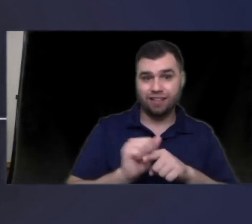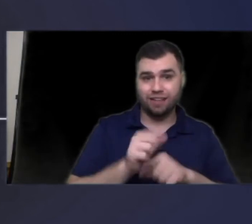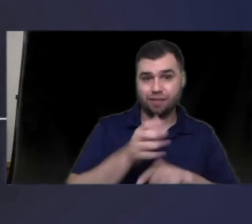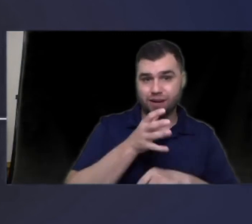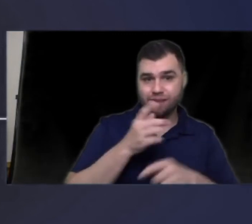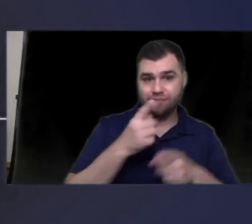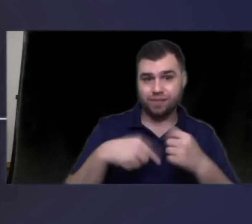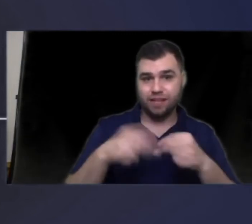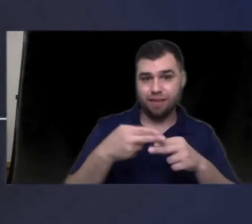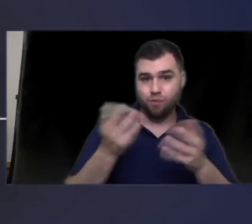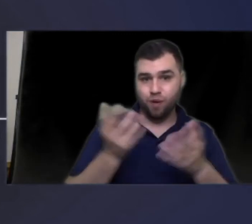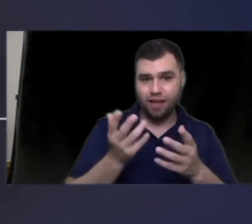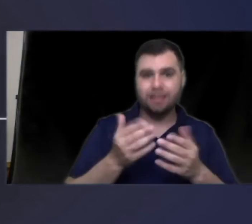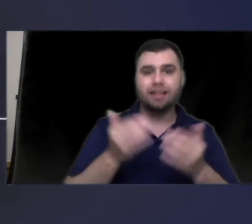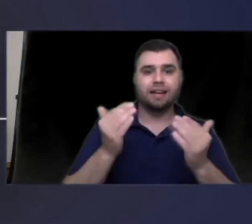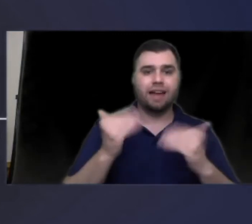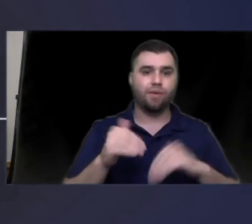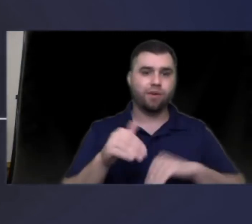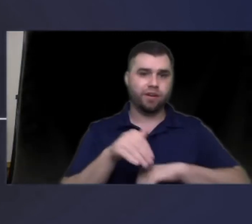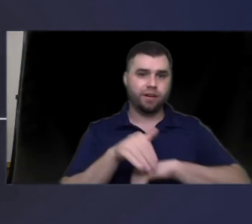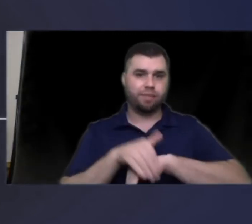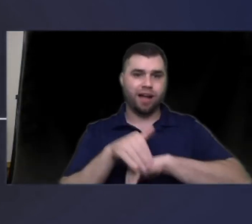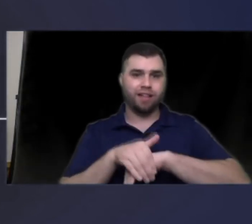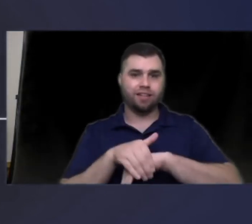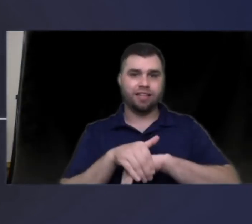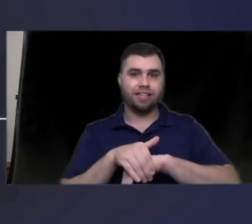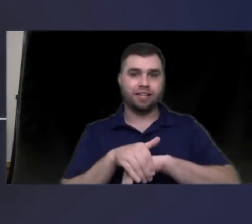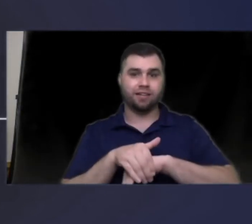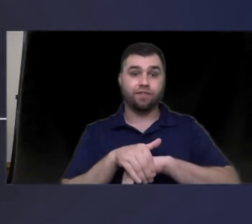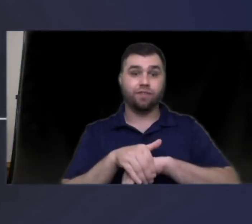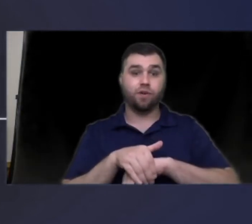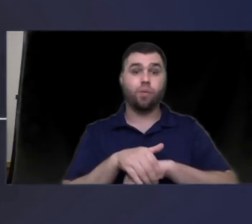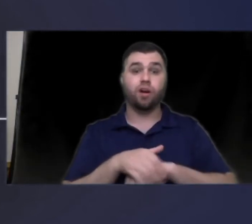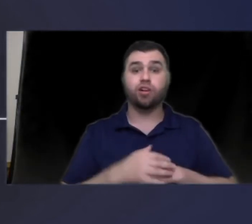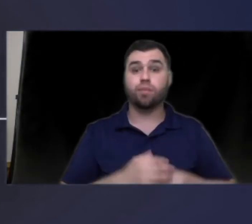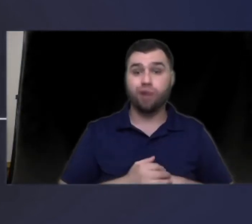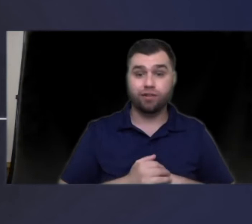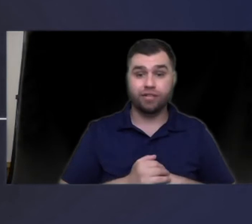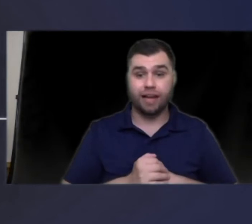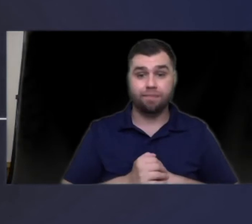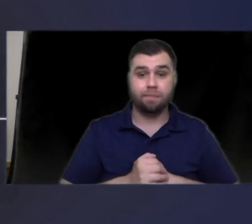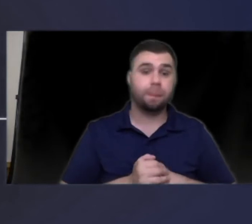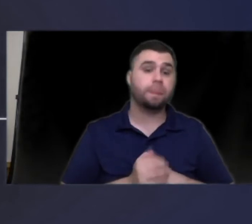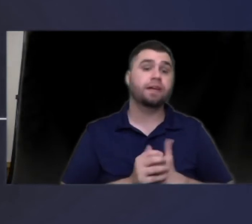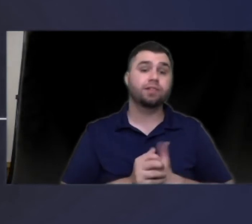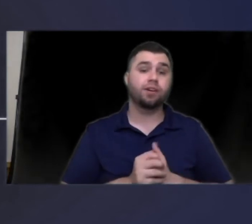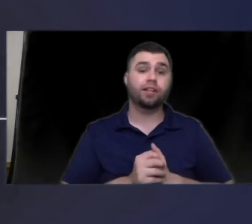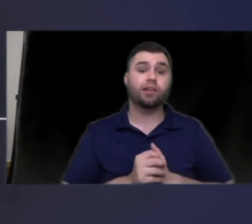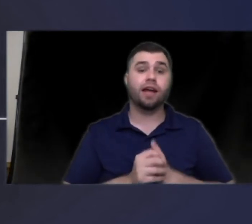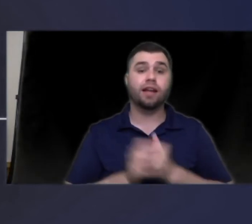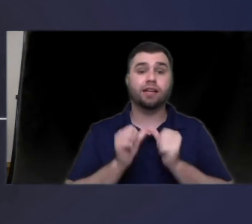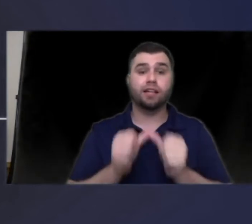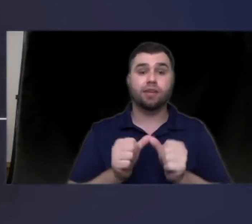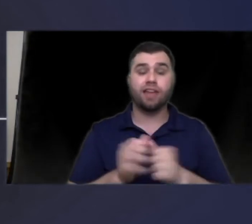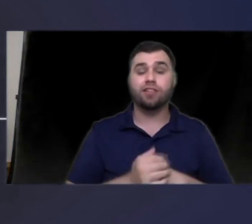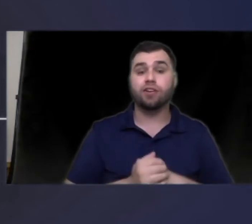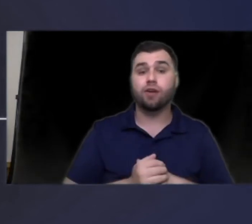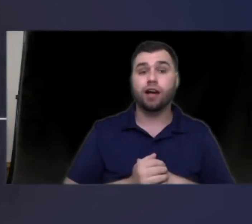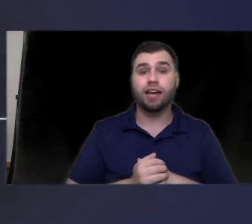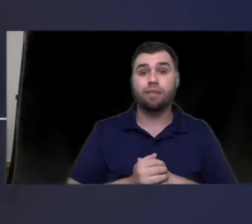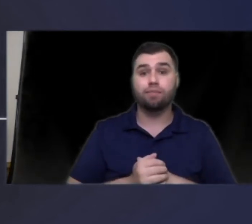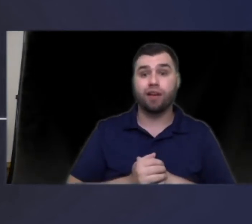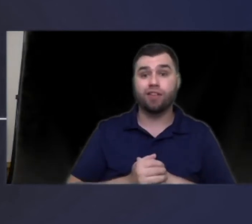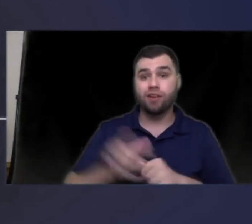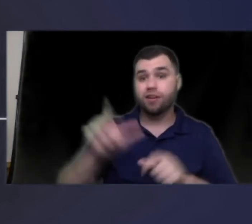practicing your mom's name what now we're going to be practicing the English for what is your brother's name so let's go ahead and continue with that so